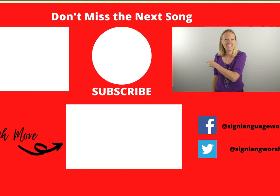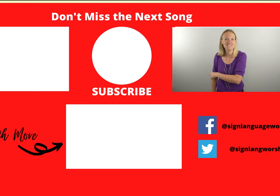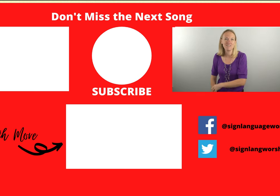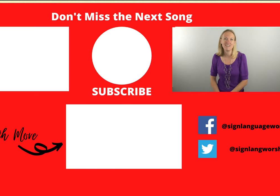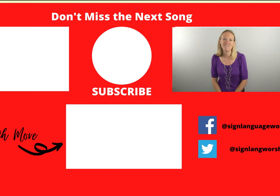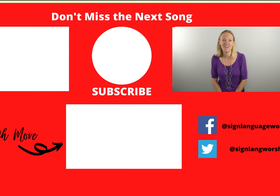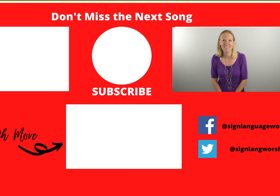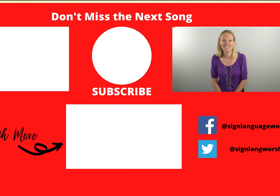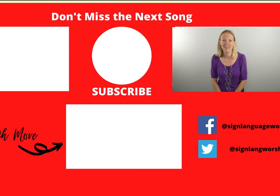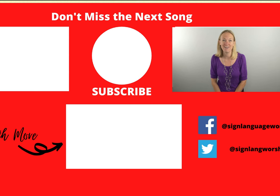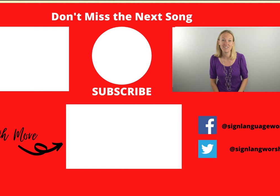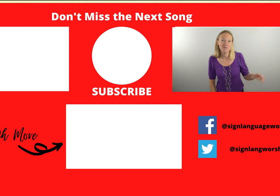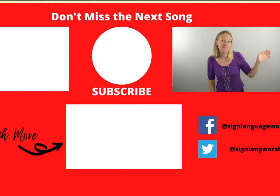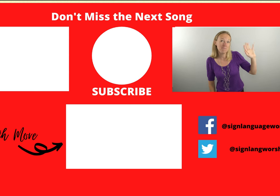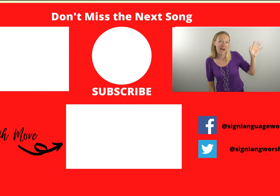next week for another song. Bye.